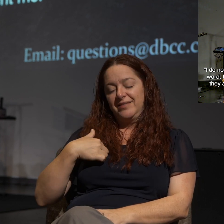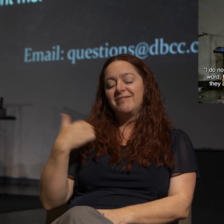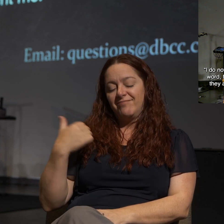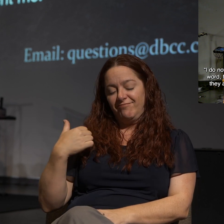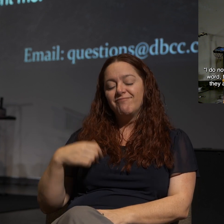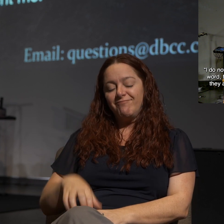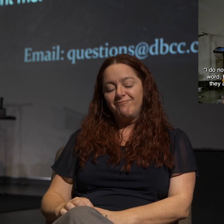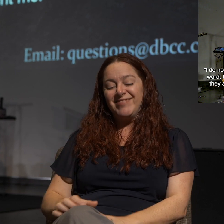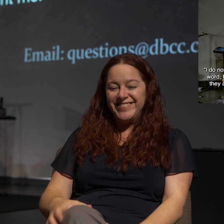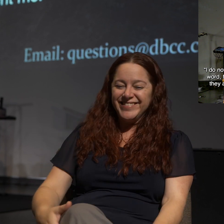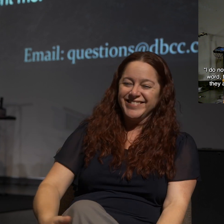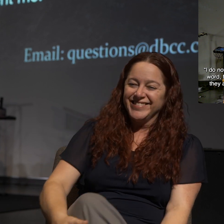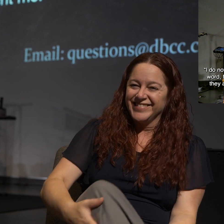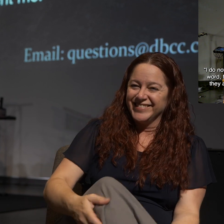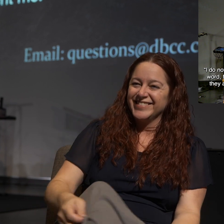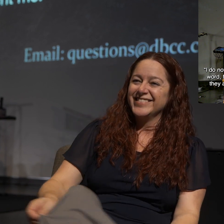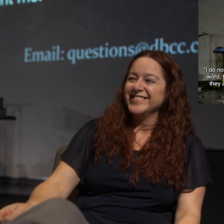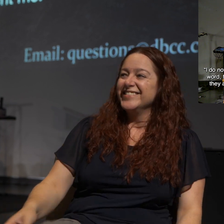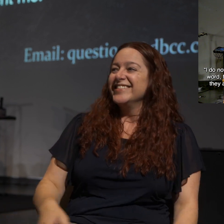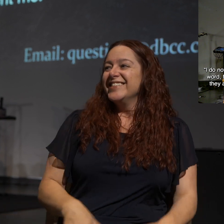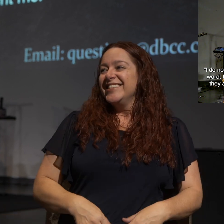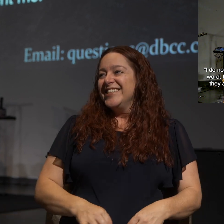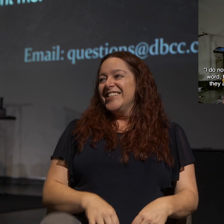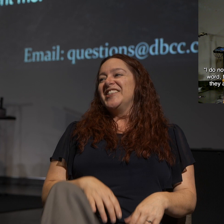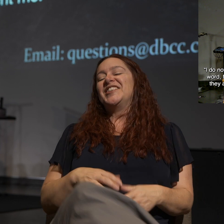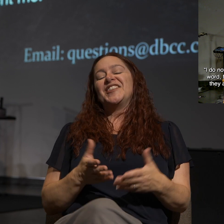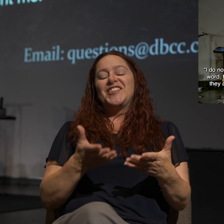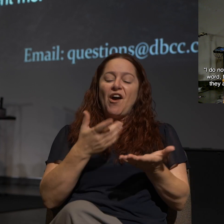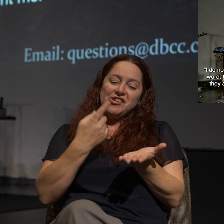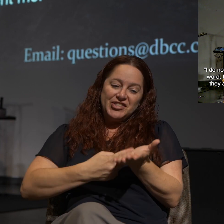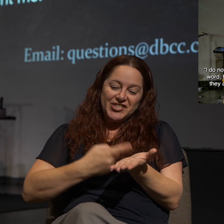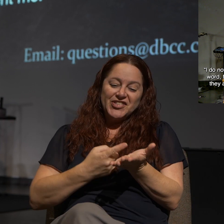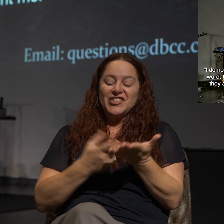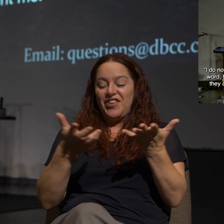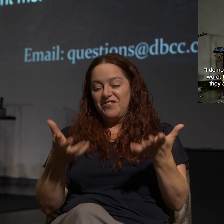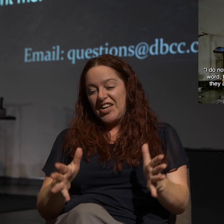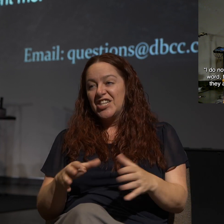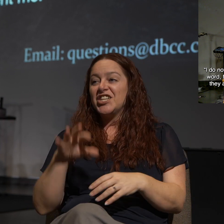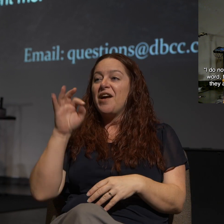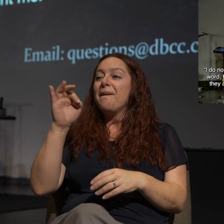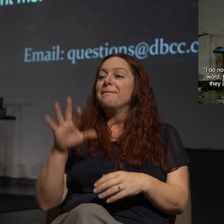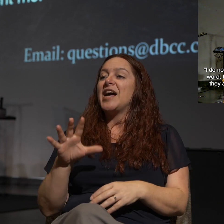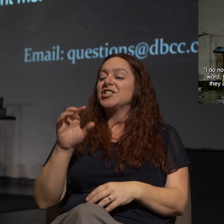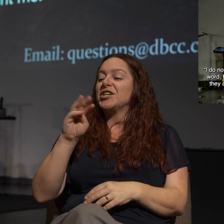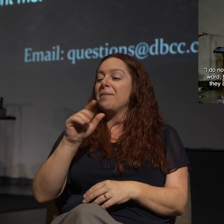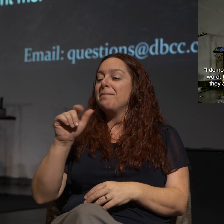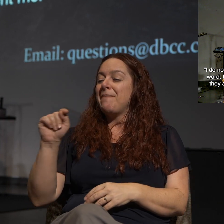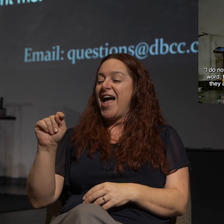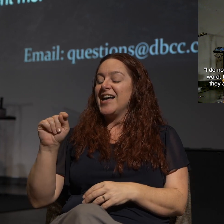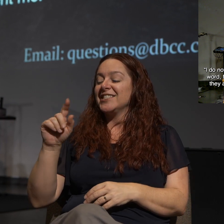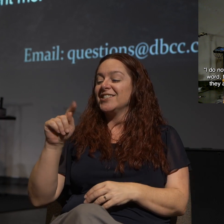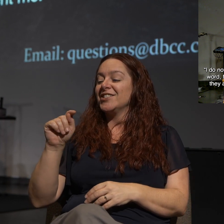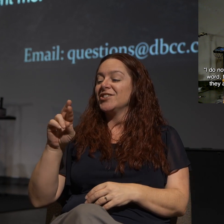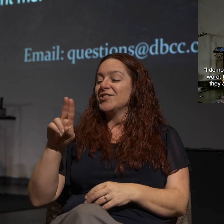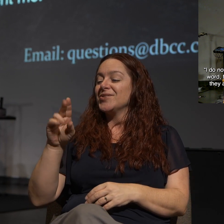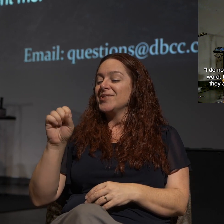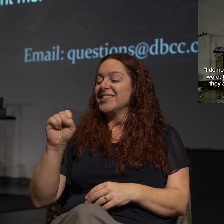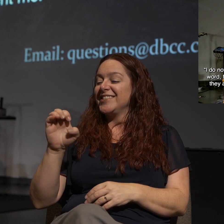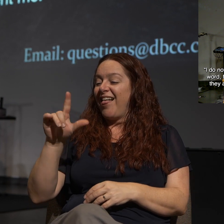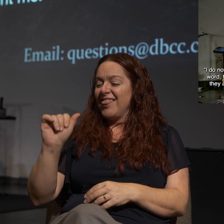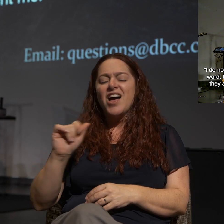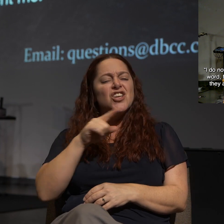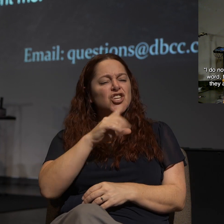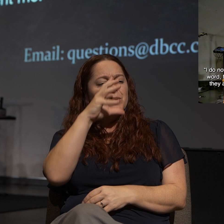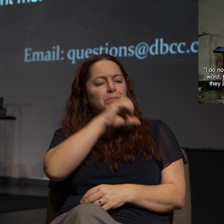But anyway, and so we got done walking through this and Pastor Matt Trussella, our executive pastor, said, you know, Mark, you're